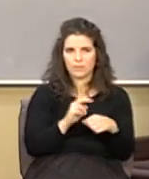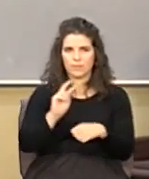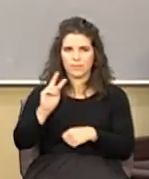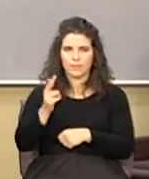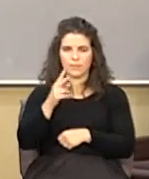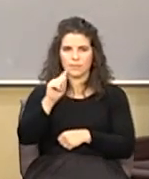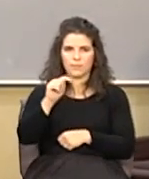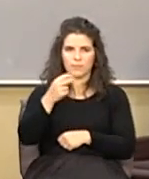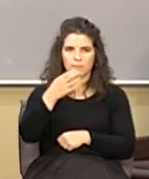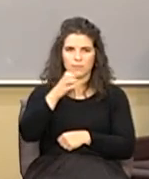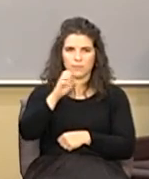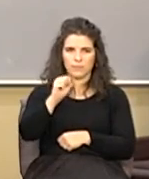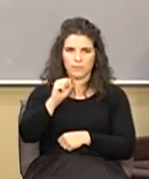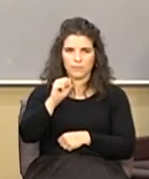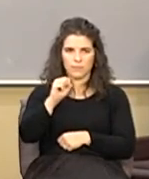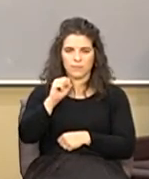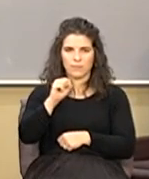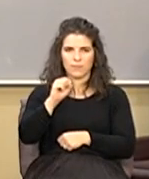2 Thessalonians 2 verse number